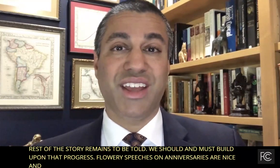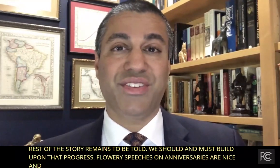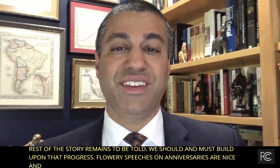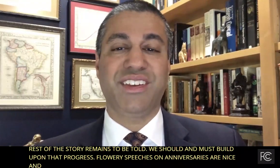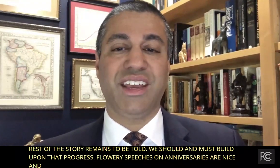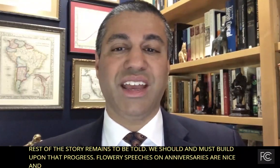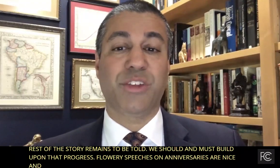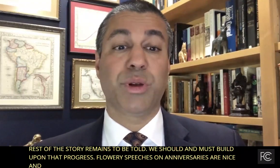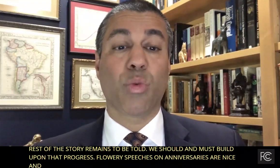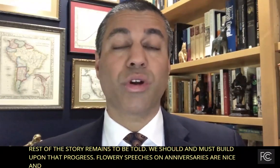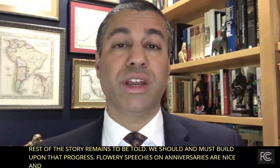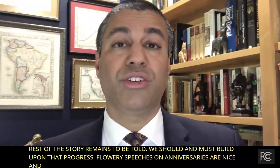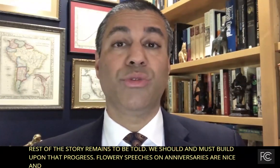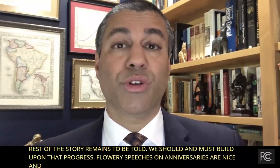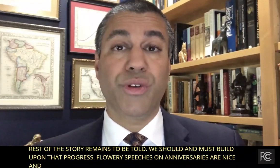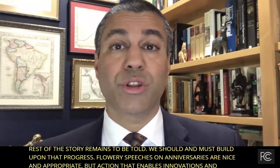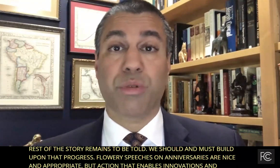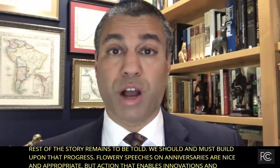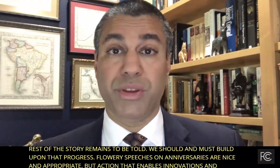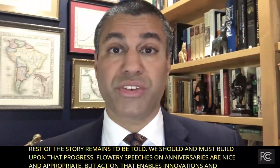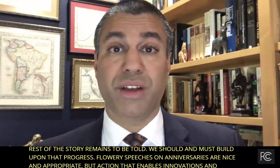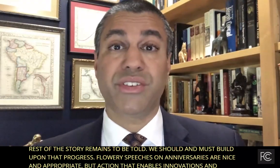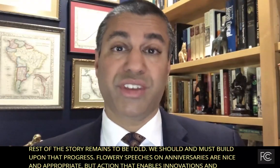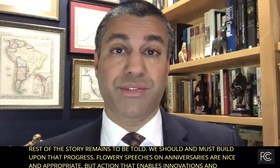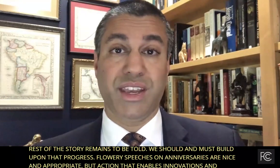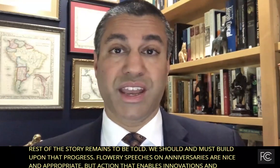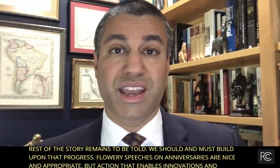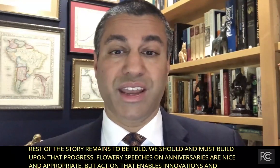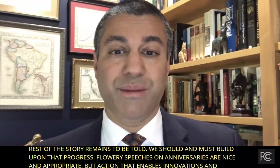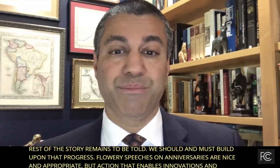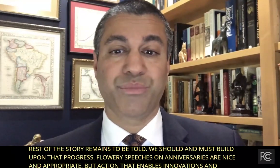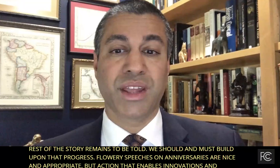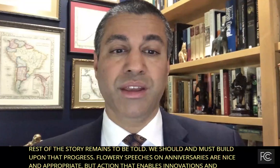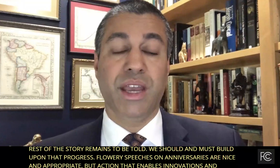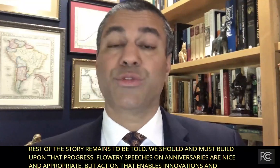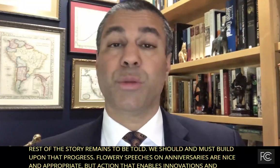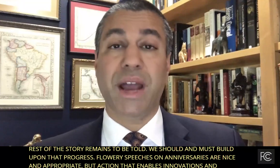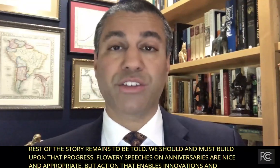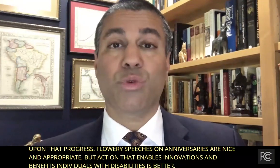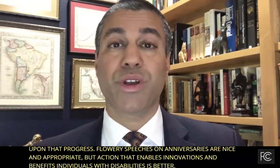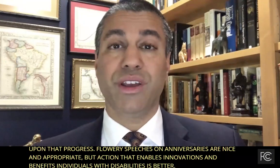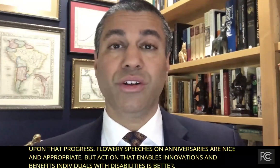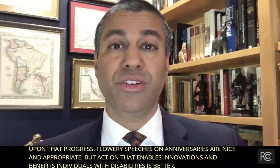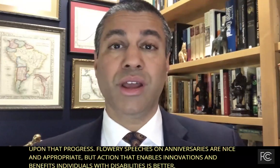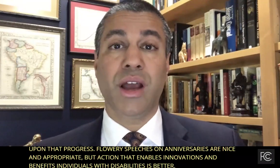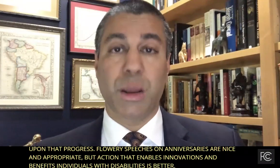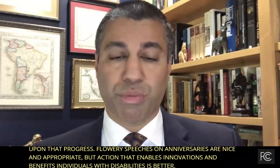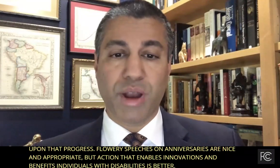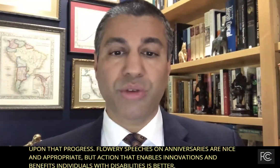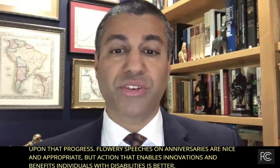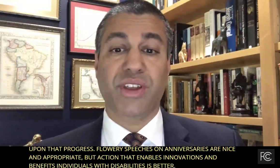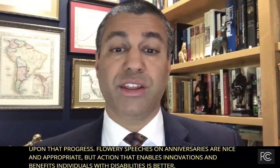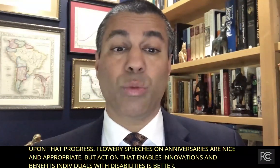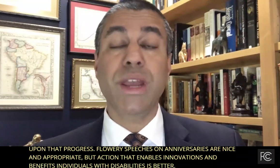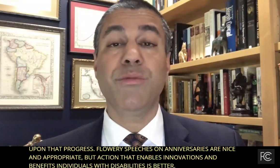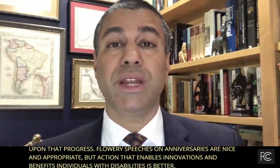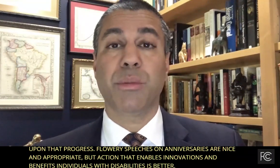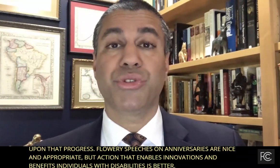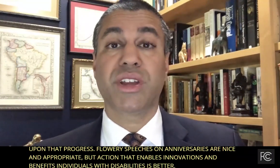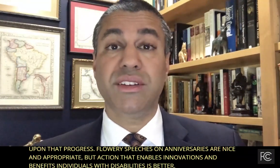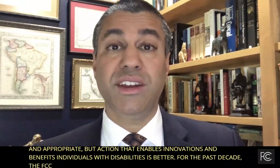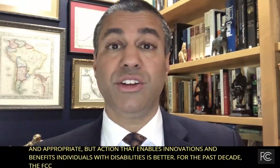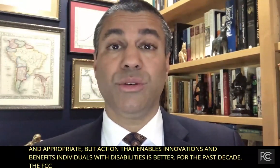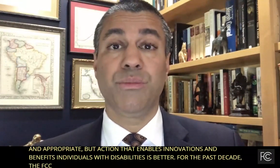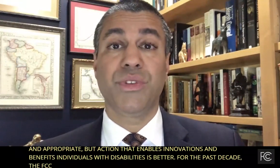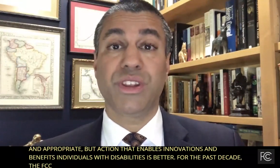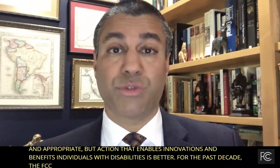decade, the FCC has been working to fulfill the promise of the CVAA. And for the past four years, I'm proud to say that we have been